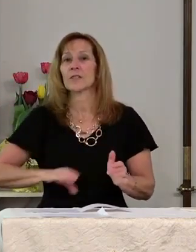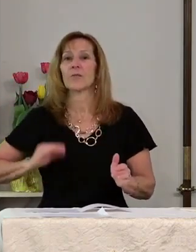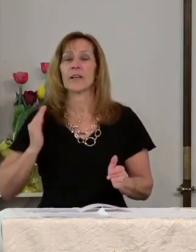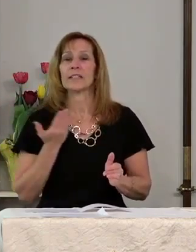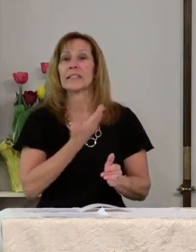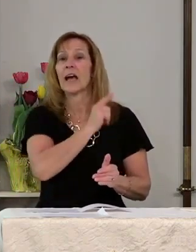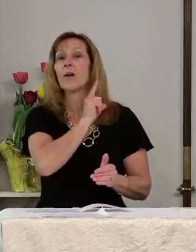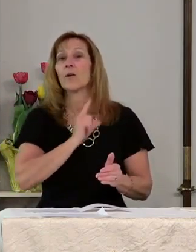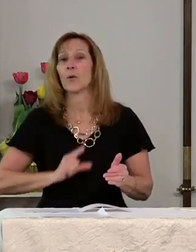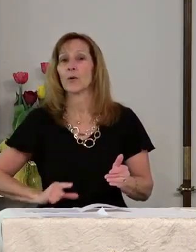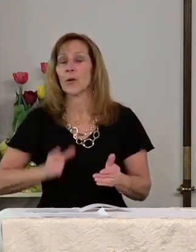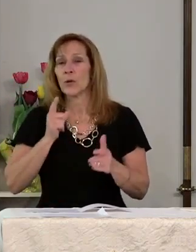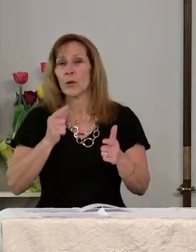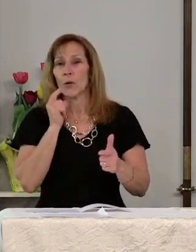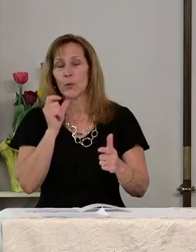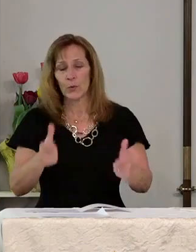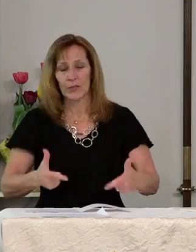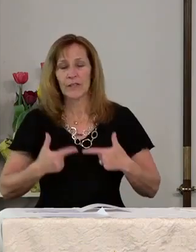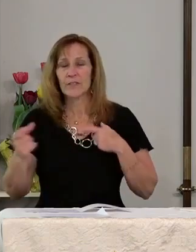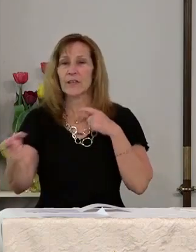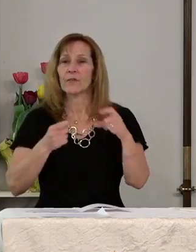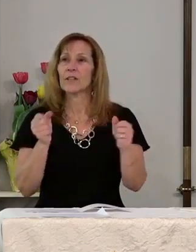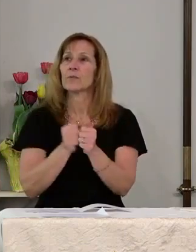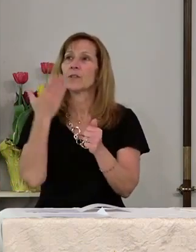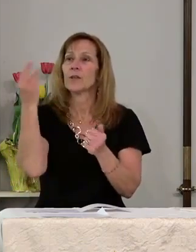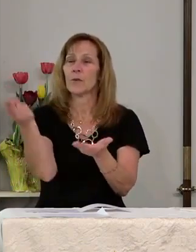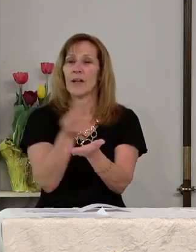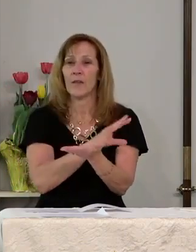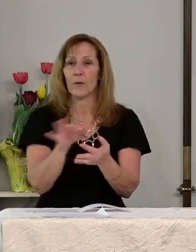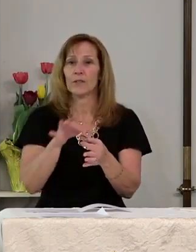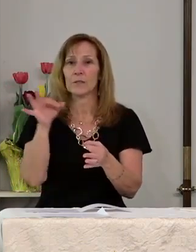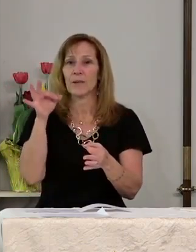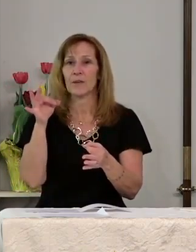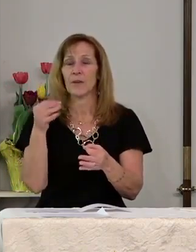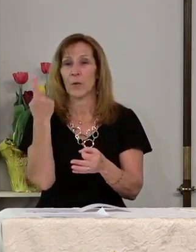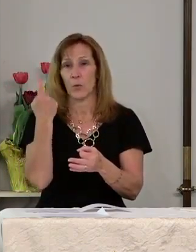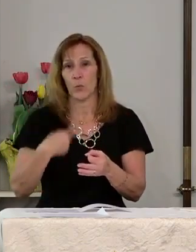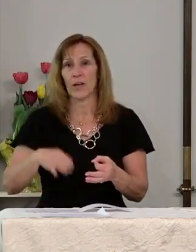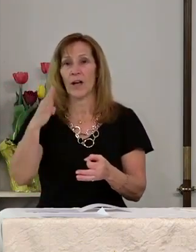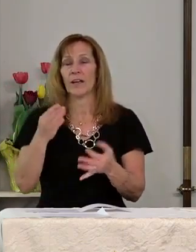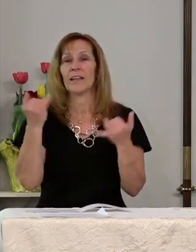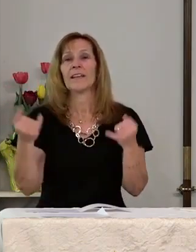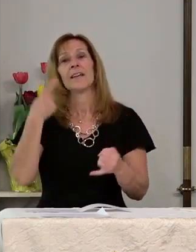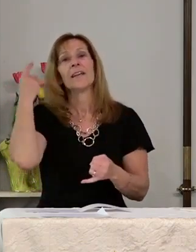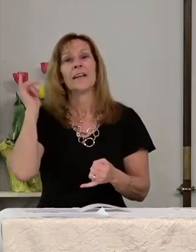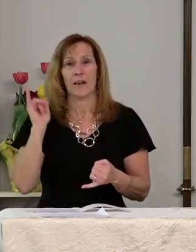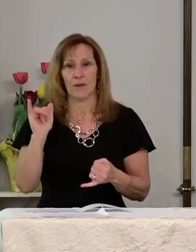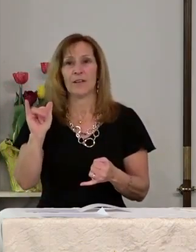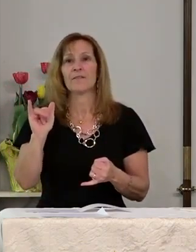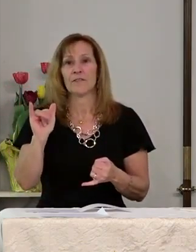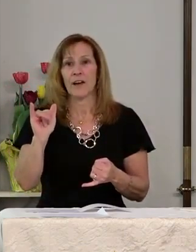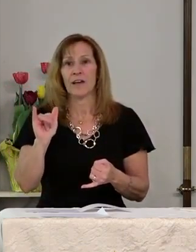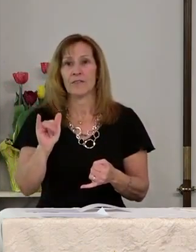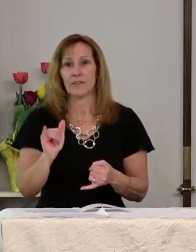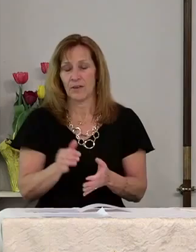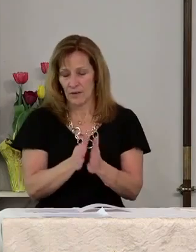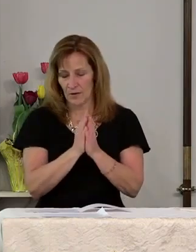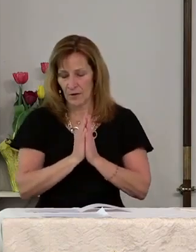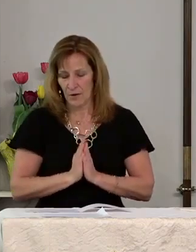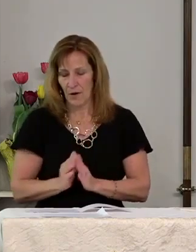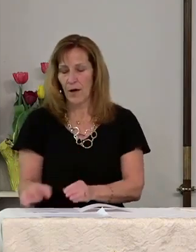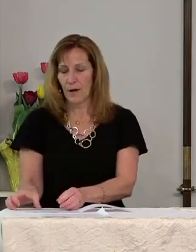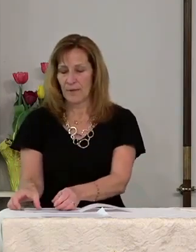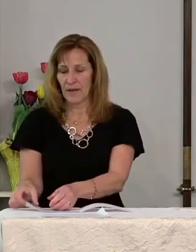our Lord, who lives and reigns with you in the Holy Spirit, one God, now and forever.